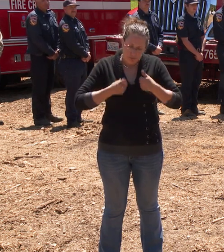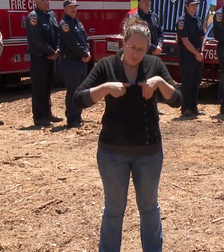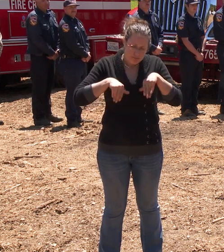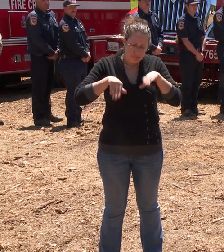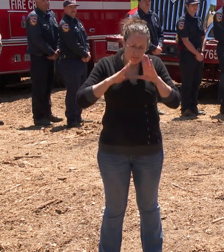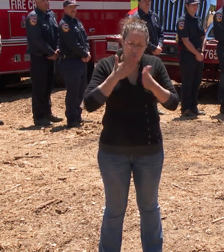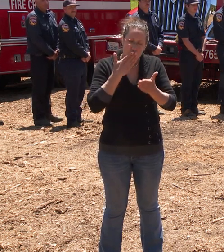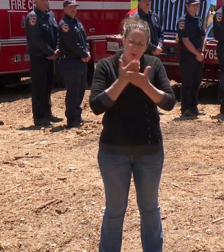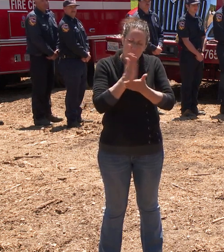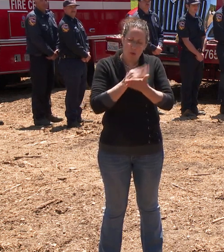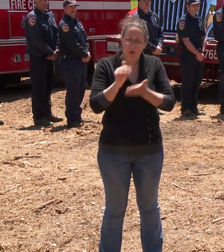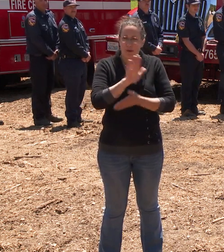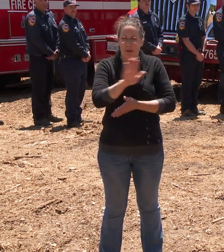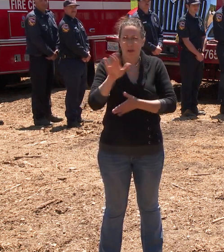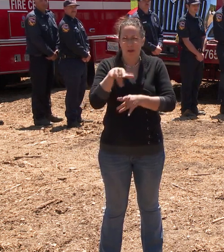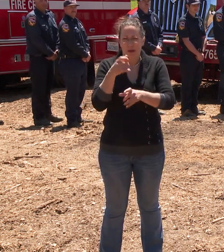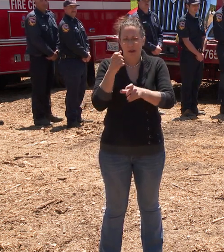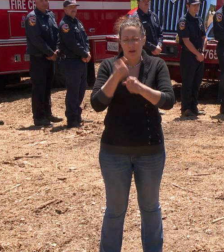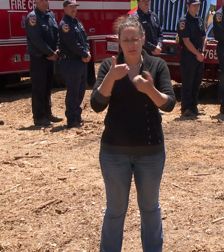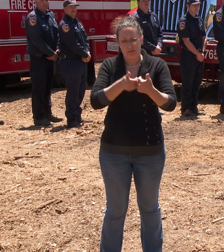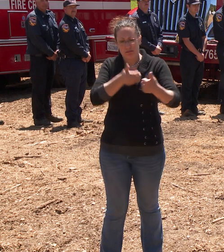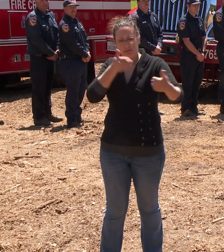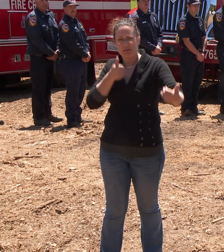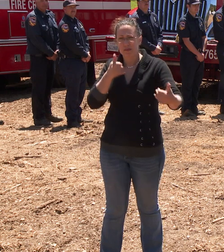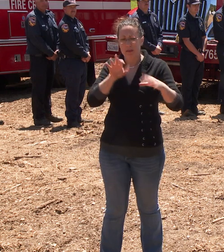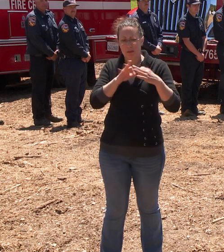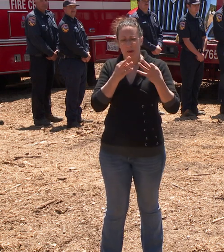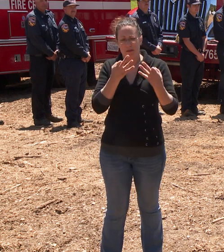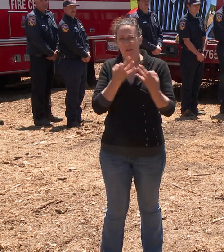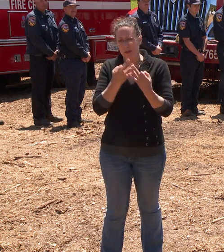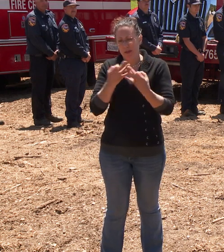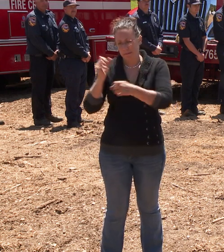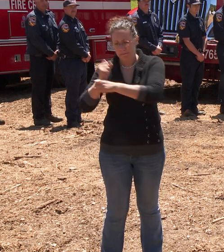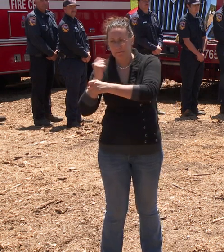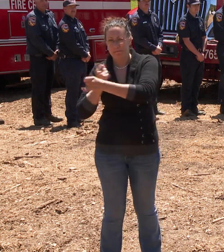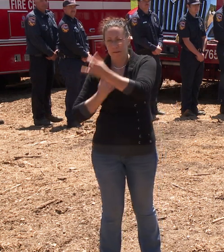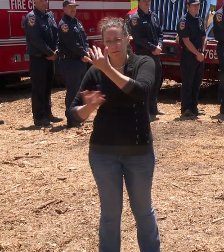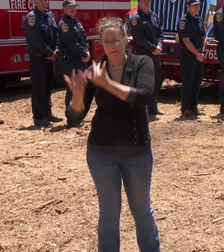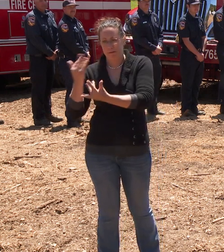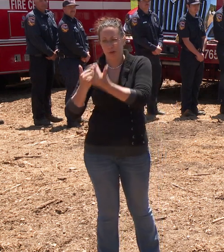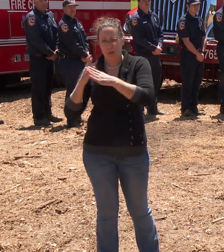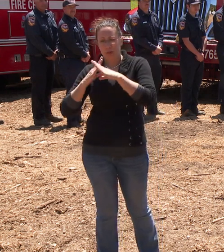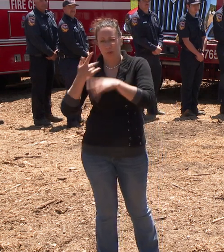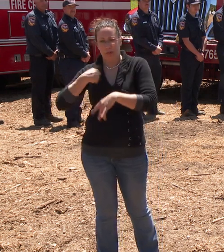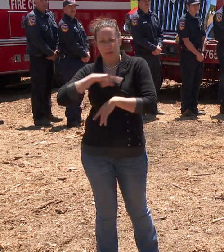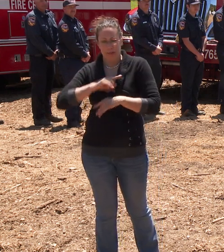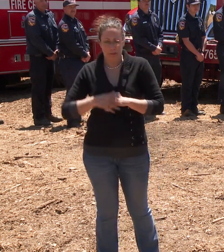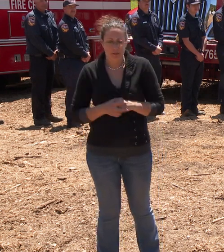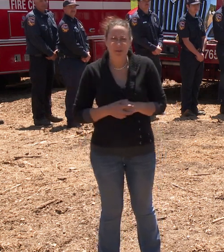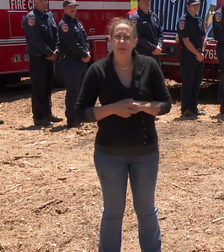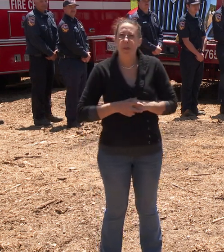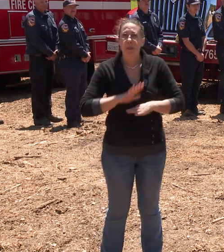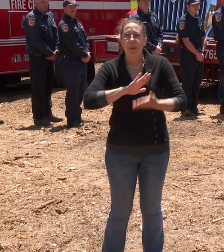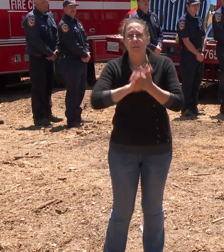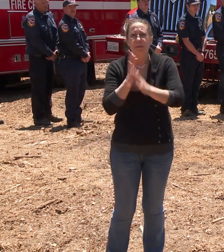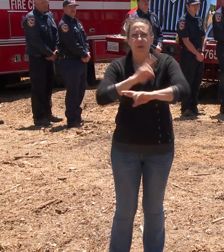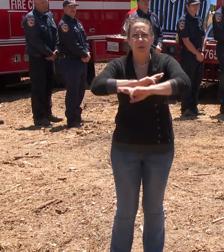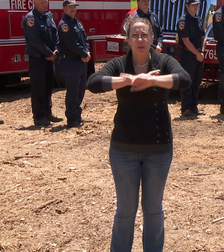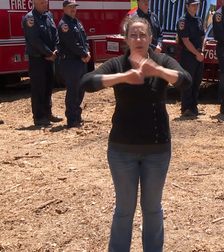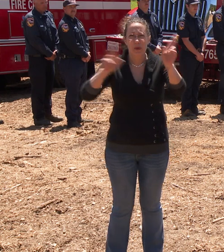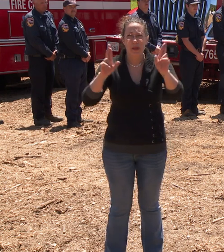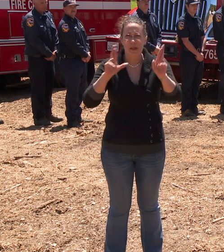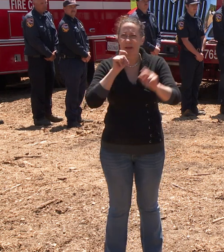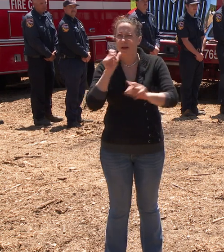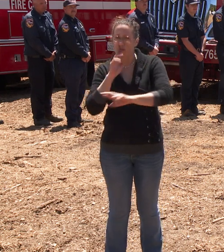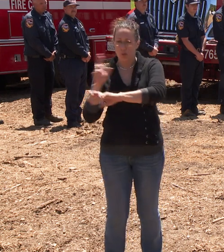good part of the year away from their families fighting fire. So let's talk about preparedness, being proactive instead of